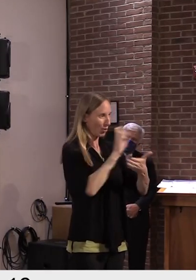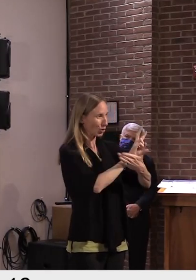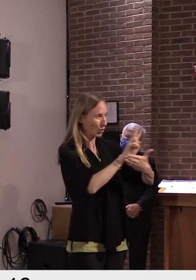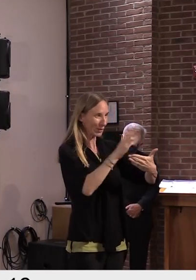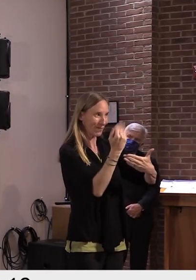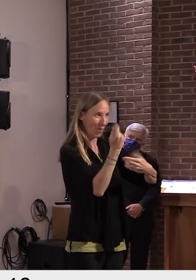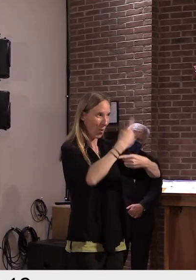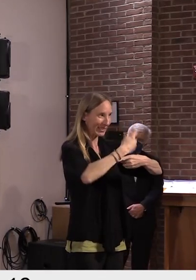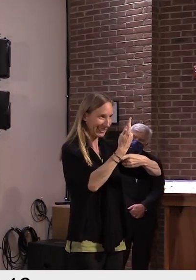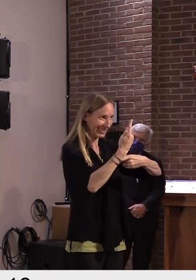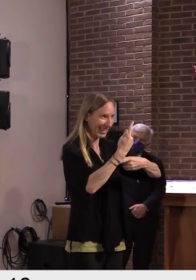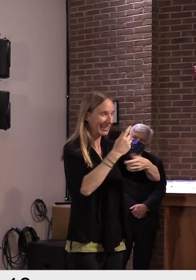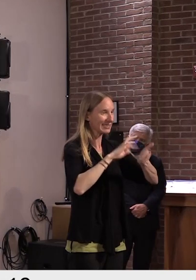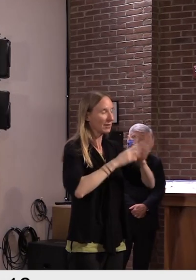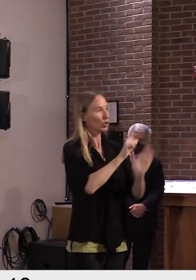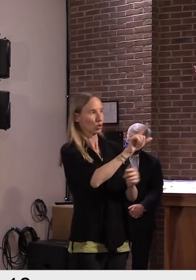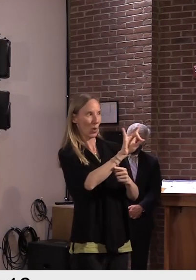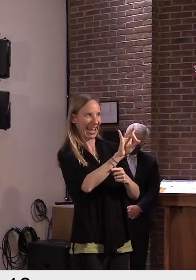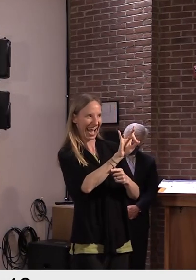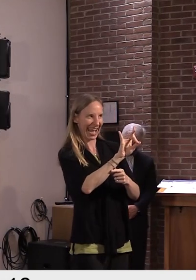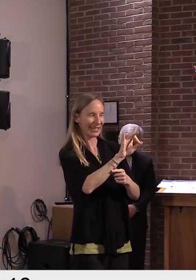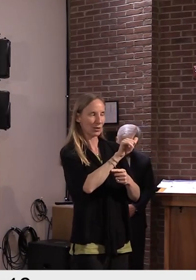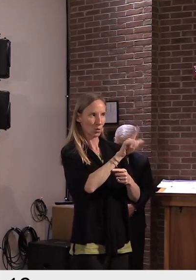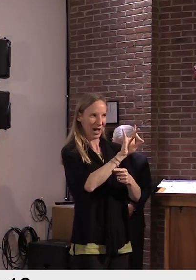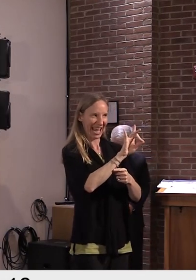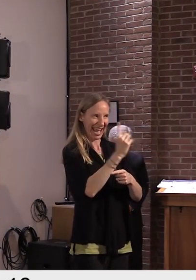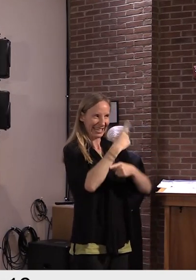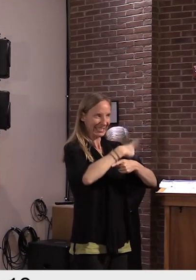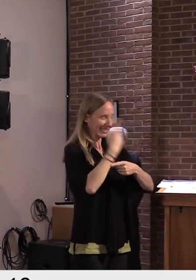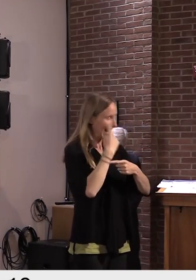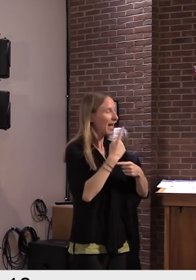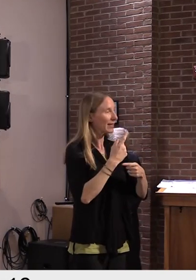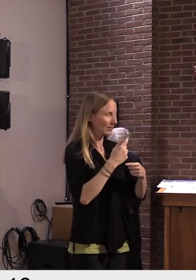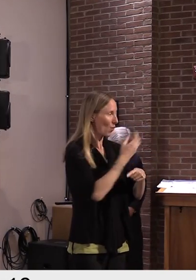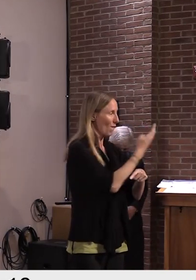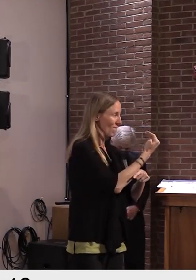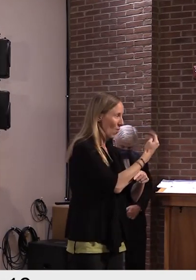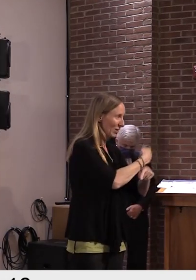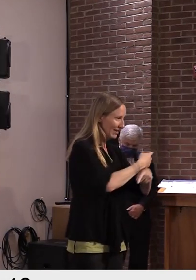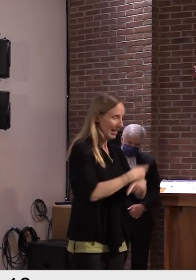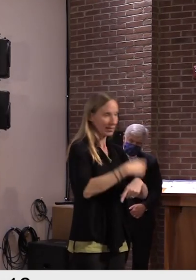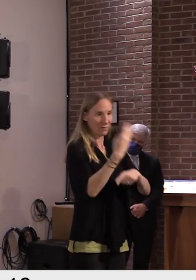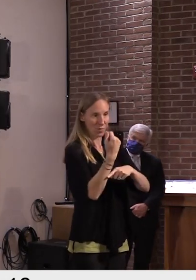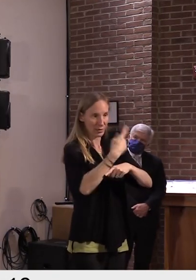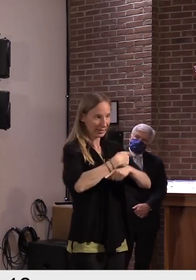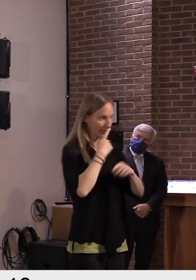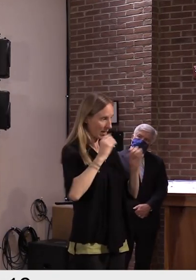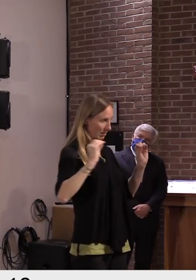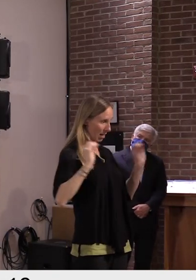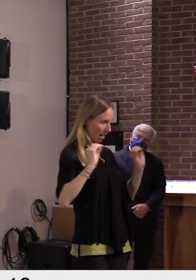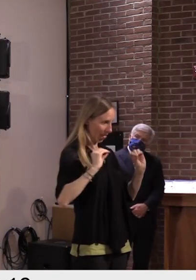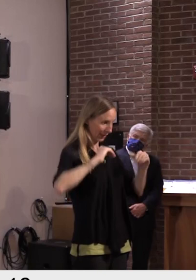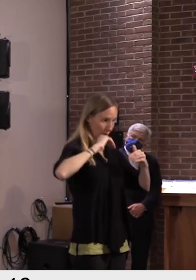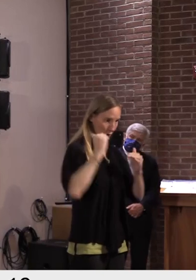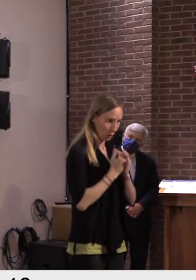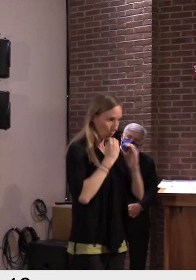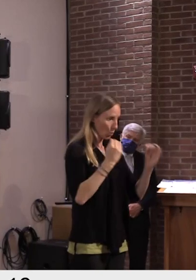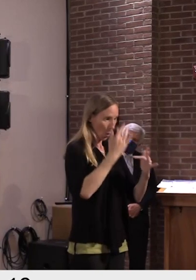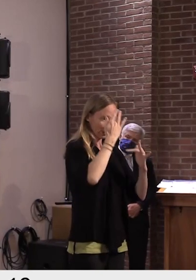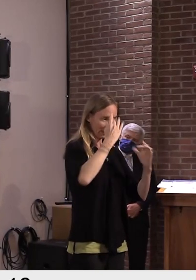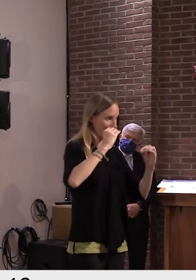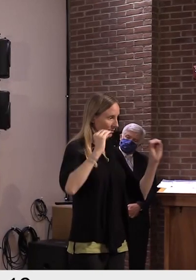periods, which means 28 days total, with no new cases, this outbreak is considered resolved.